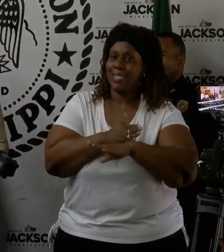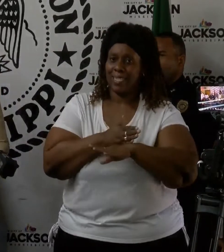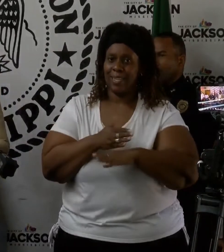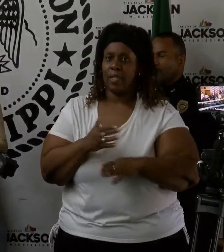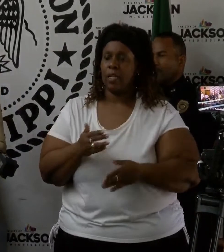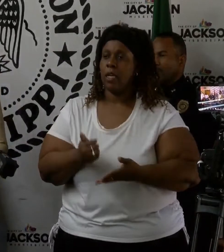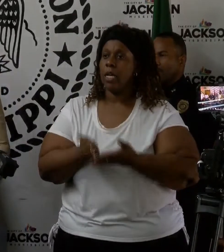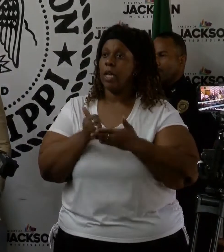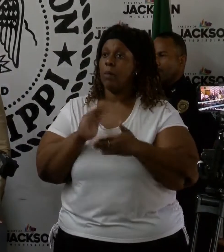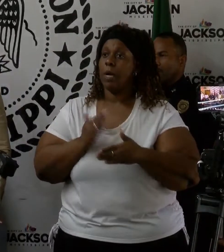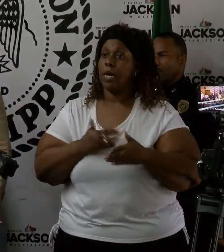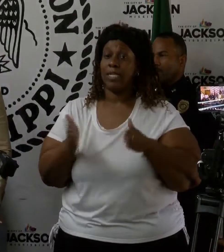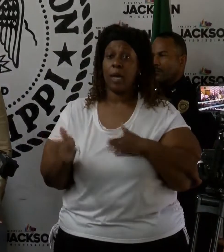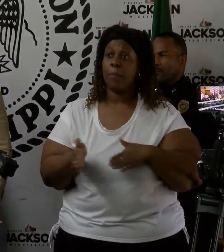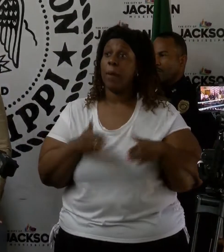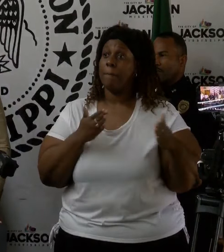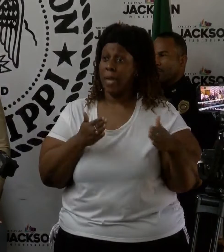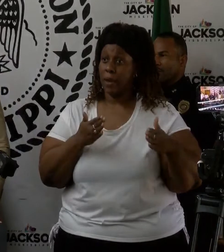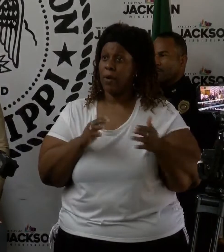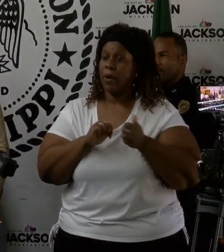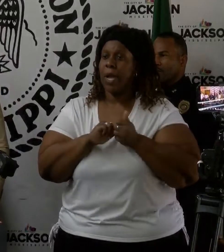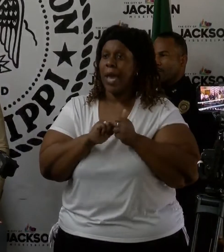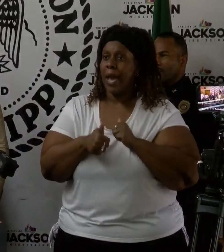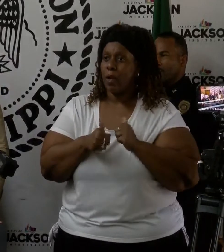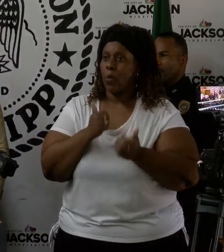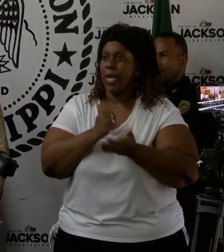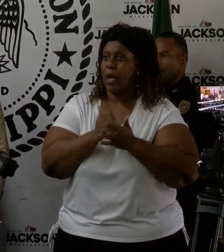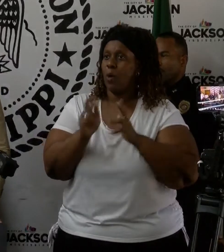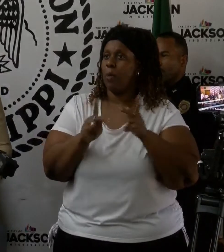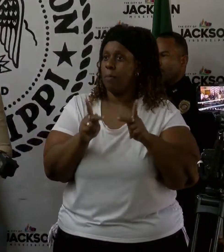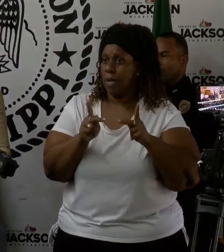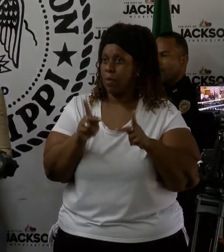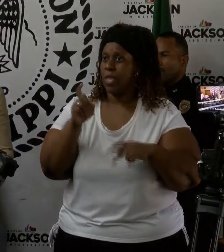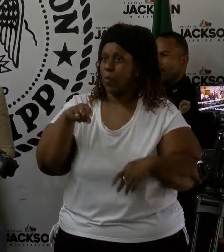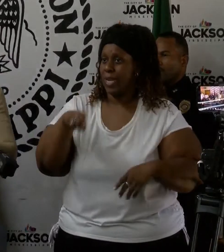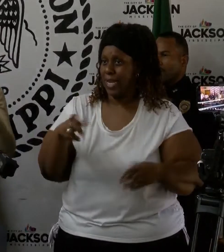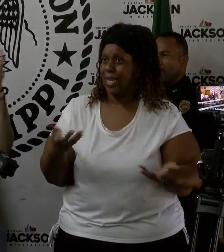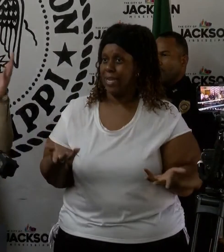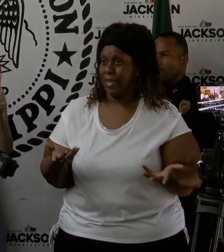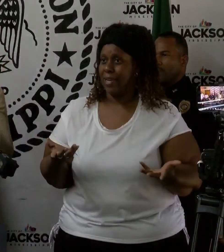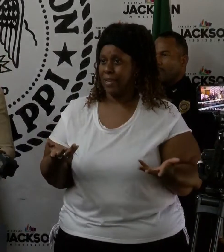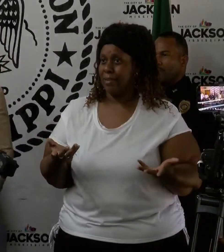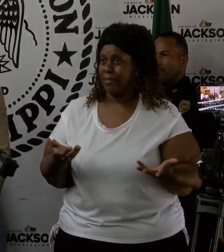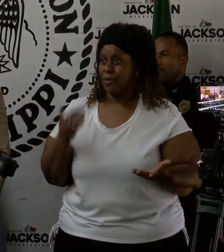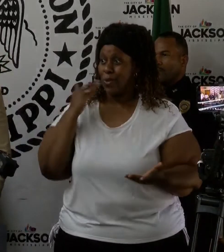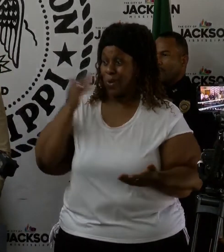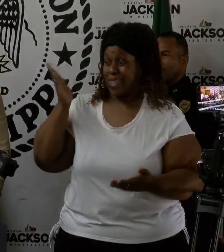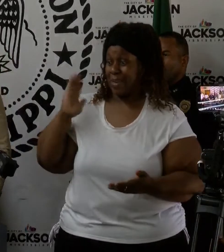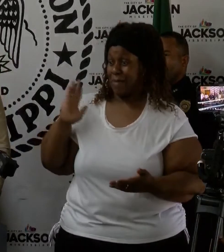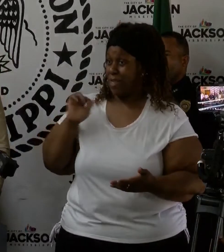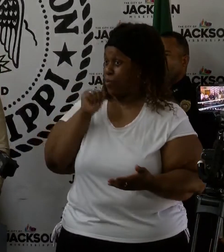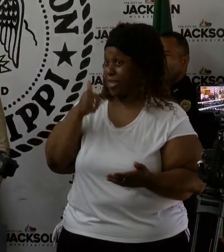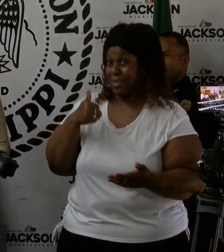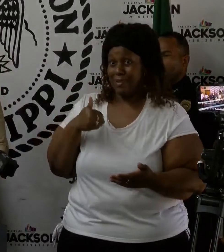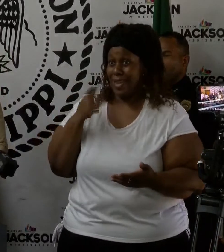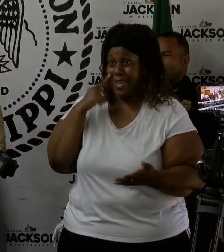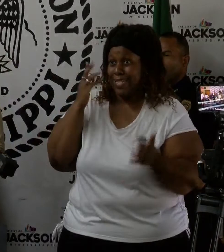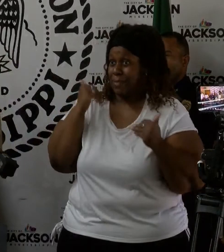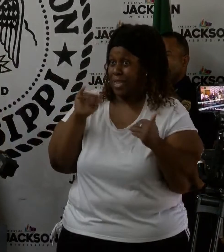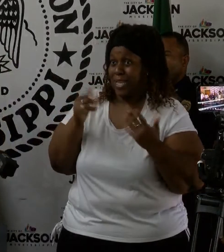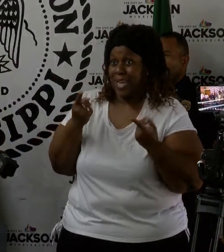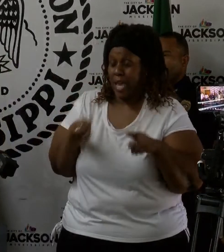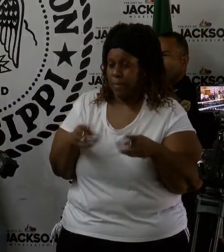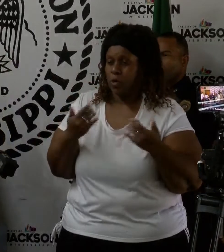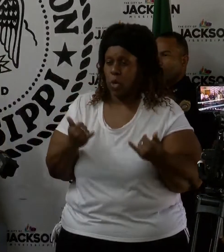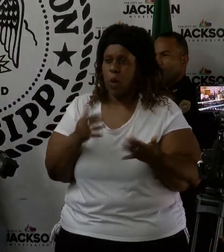we prepare, how we fill gaps that we, you know, quite possibly have not filled in past years. And so